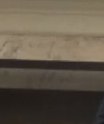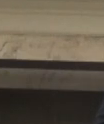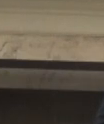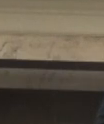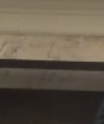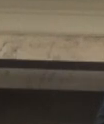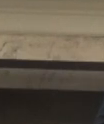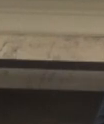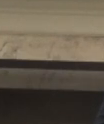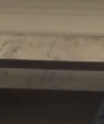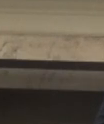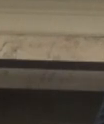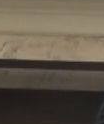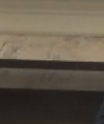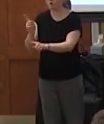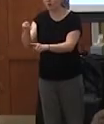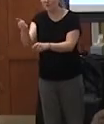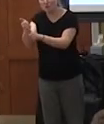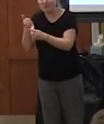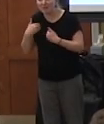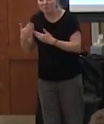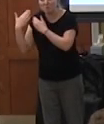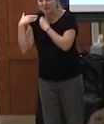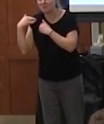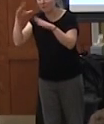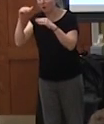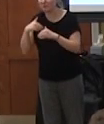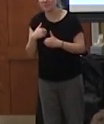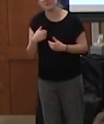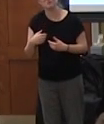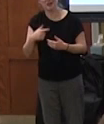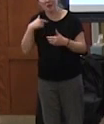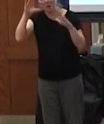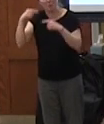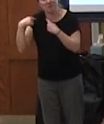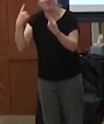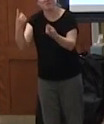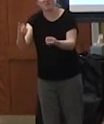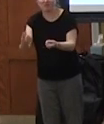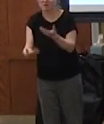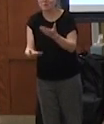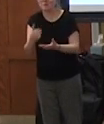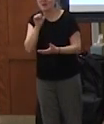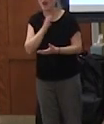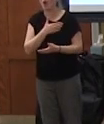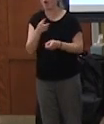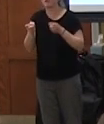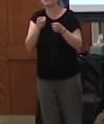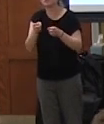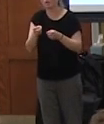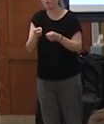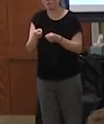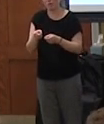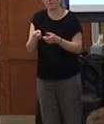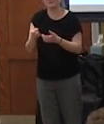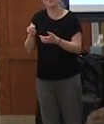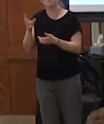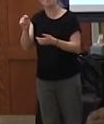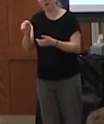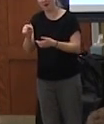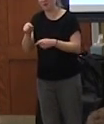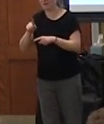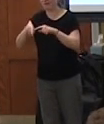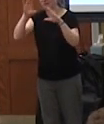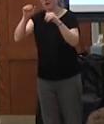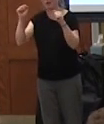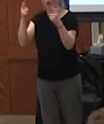and being told that you have a responsibility to hope and that's why i'm very careful to say hope might not be in our hands on our shoulders but we can't expect